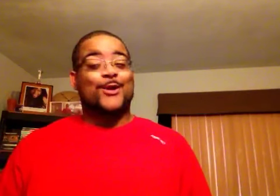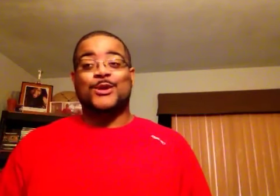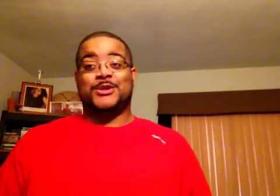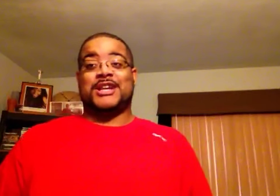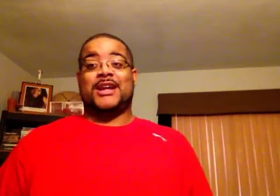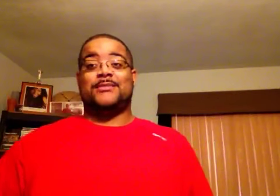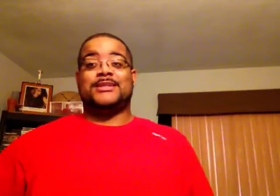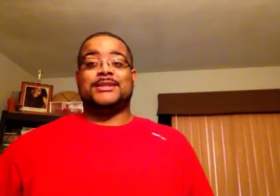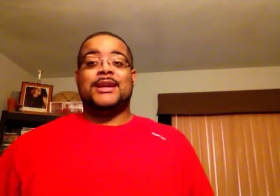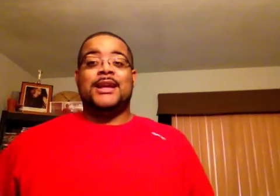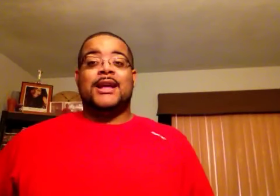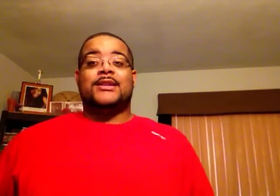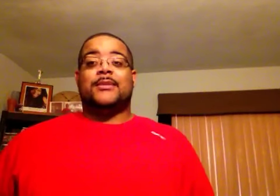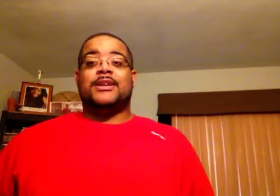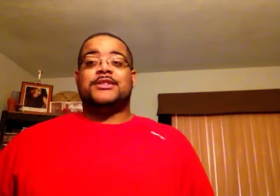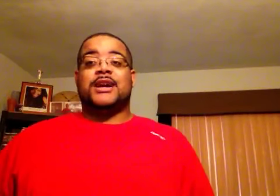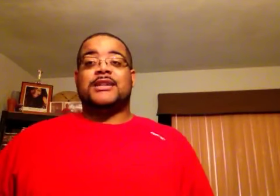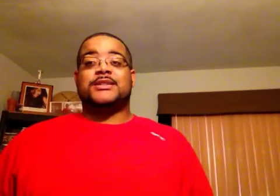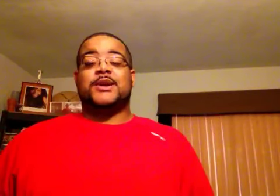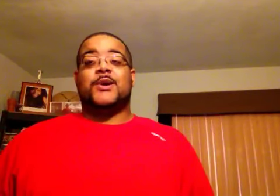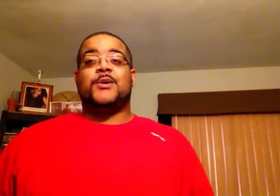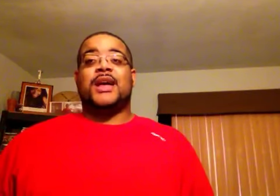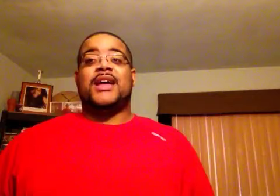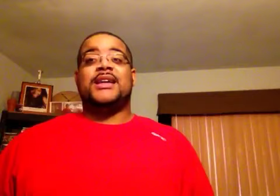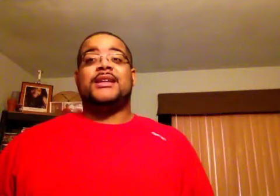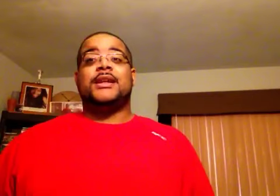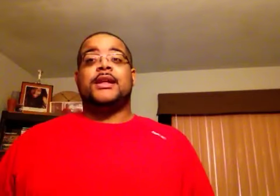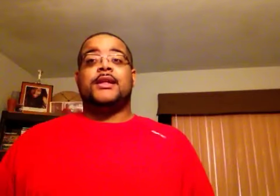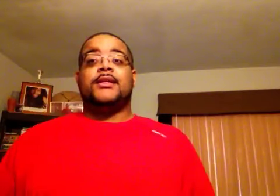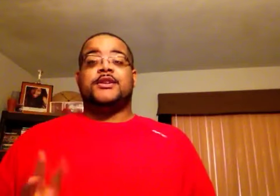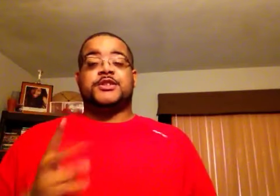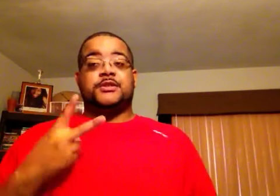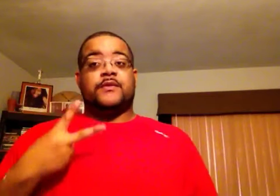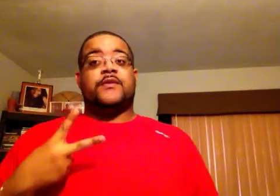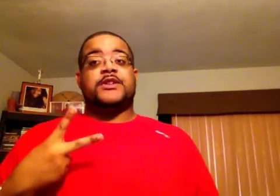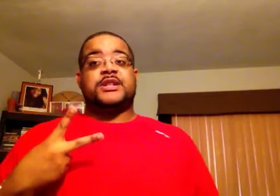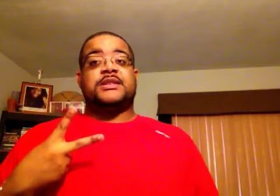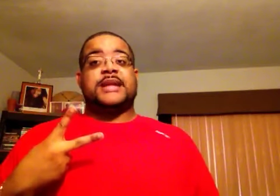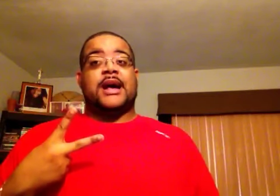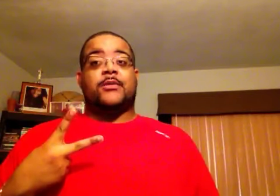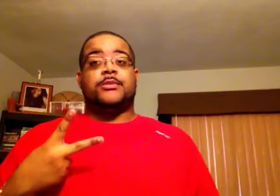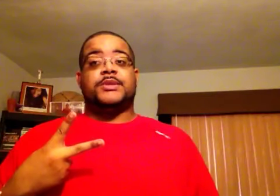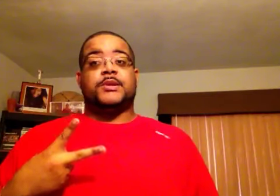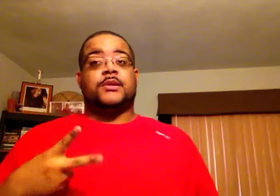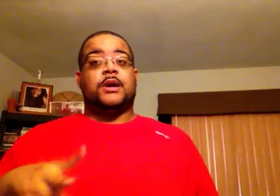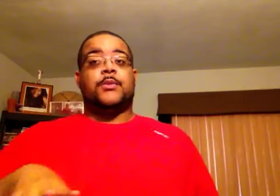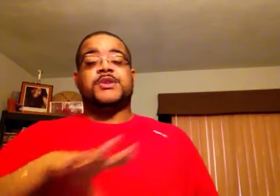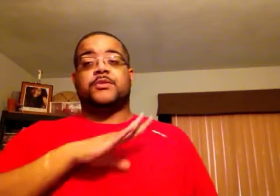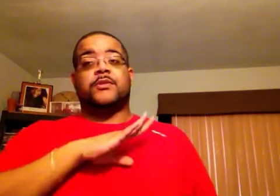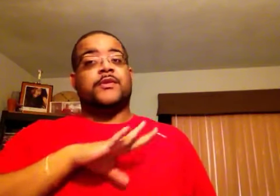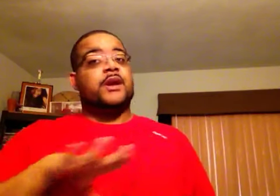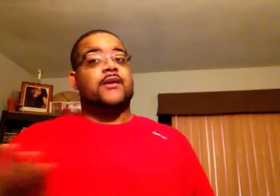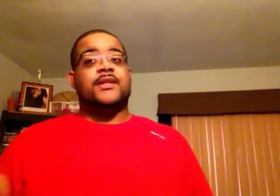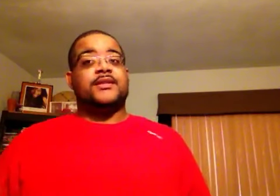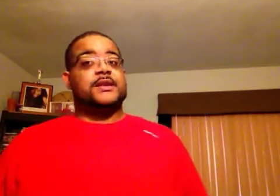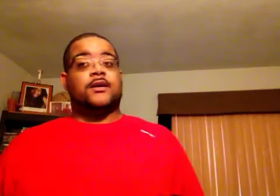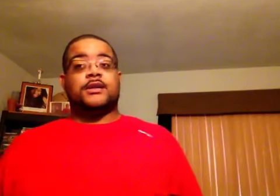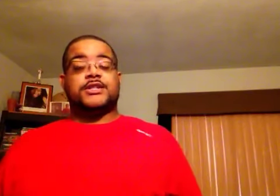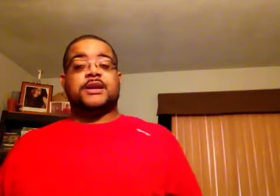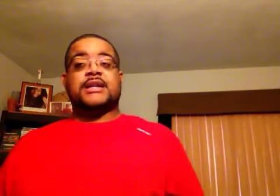Luke James. Now I'm going let you guys know that there's two different versions of this album, so I'm just going review every song that you guys